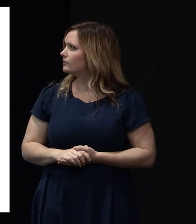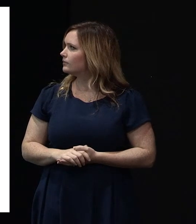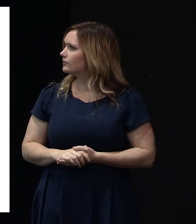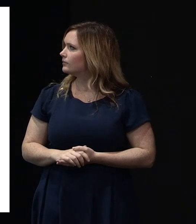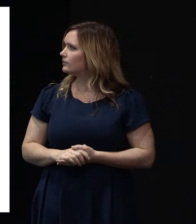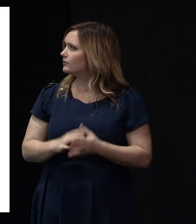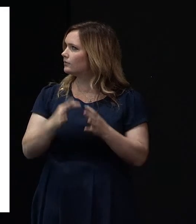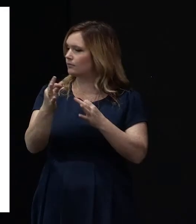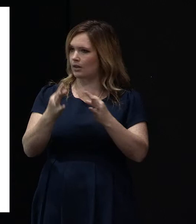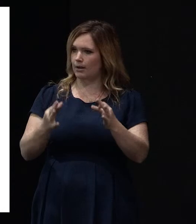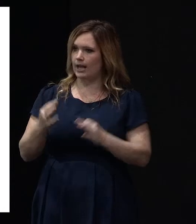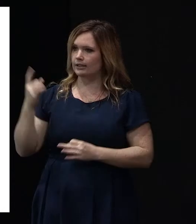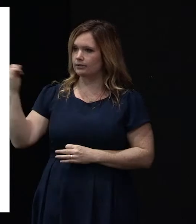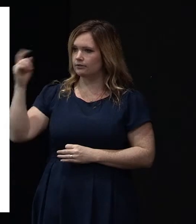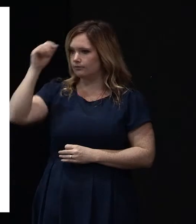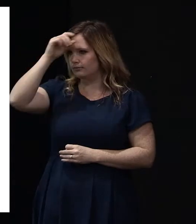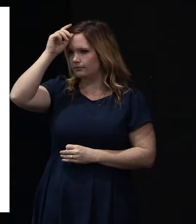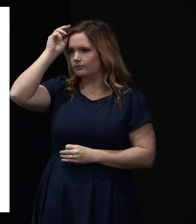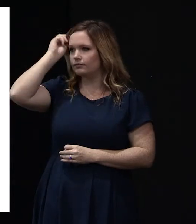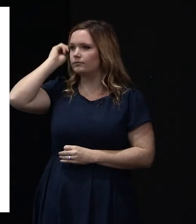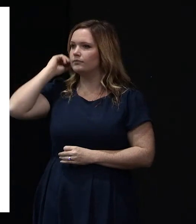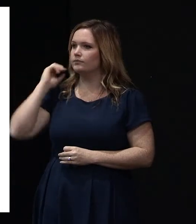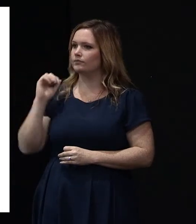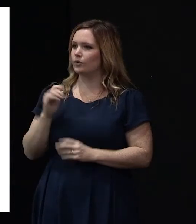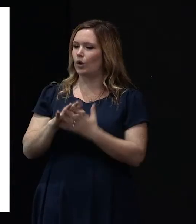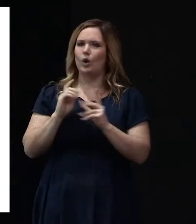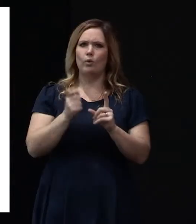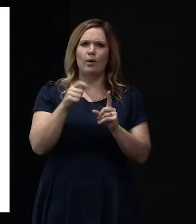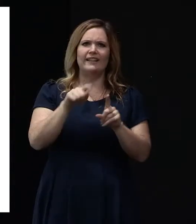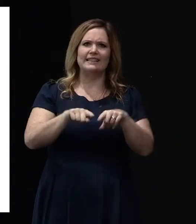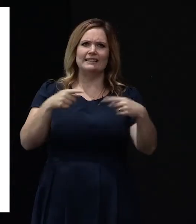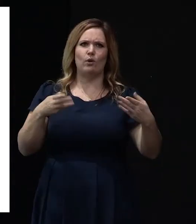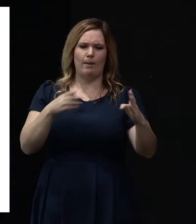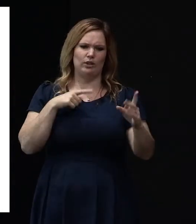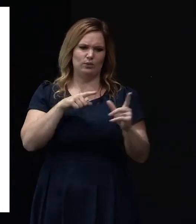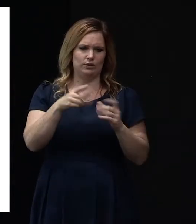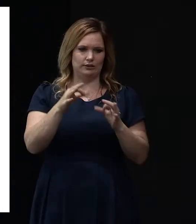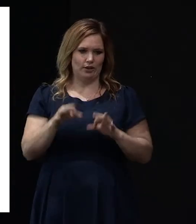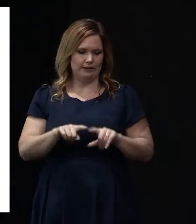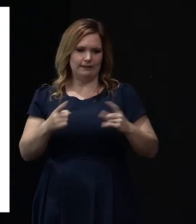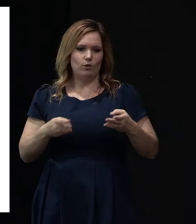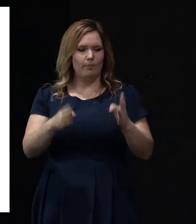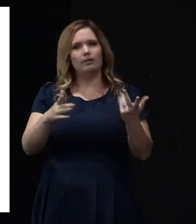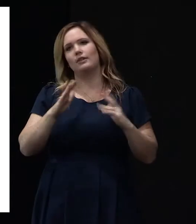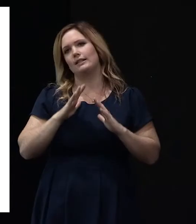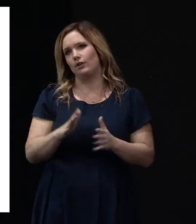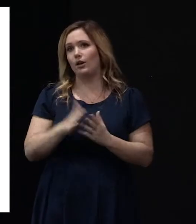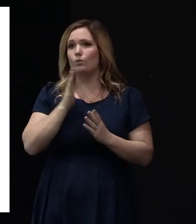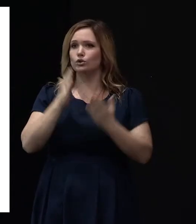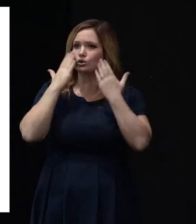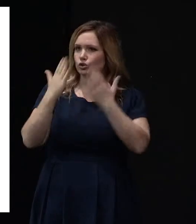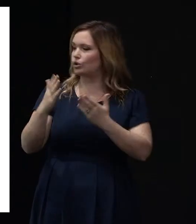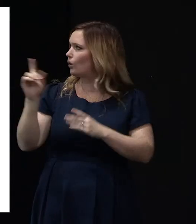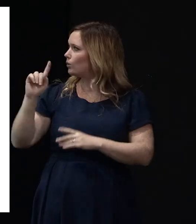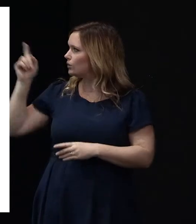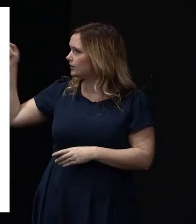turned it over there because we actually built it back to front because it was designed differently, but that's fine. And I just want to draw your attention to